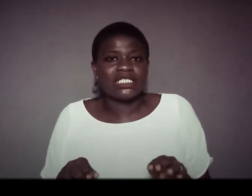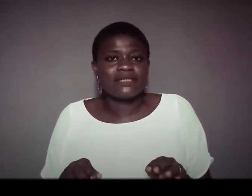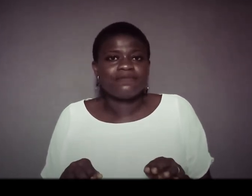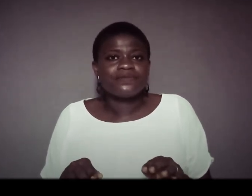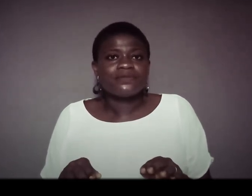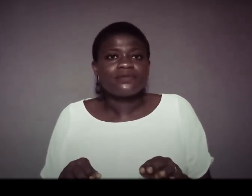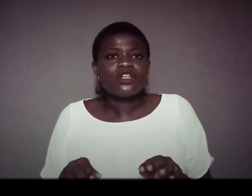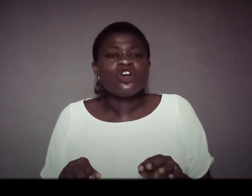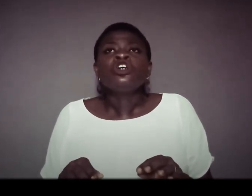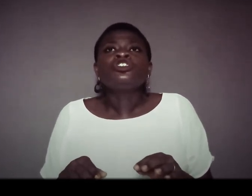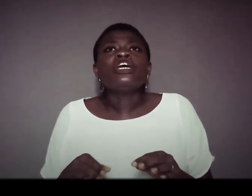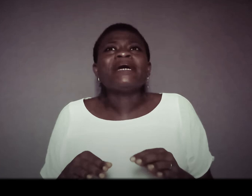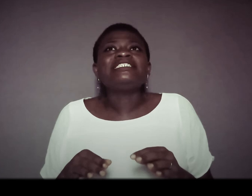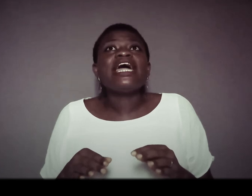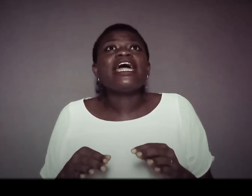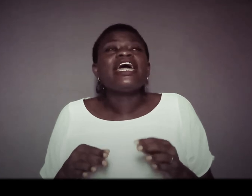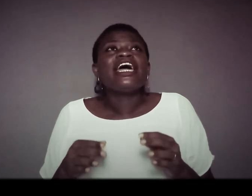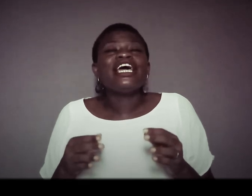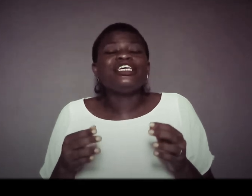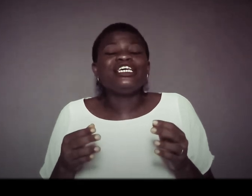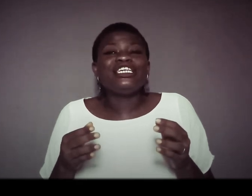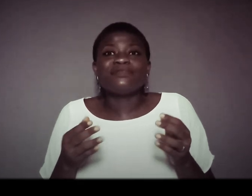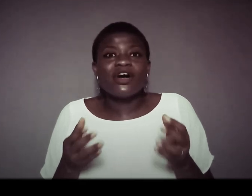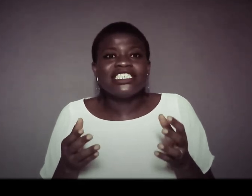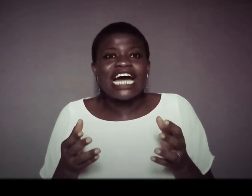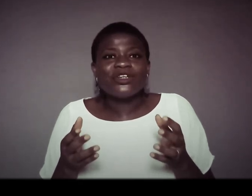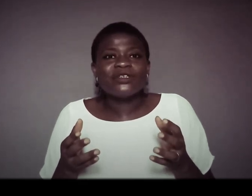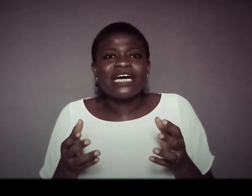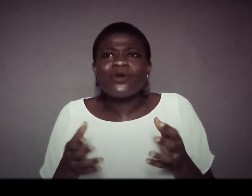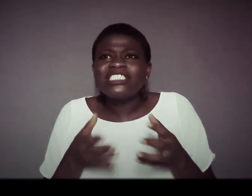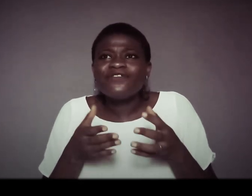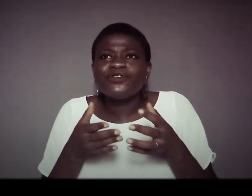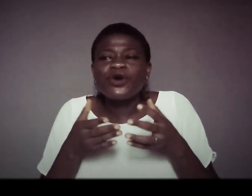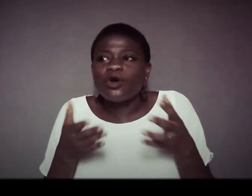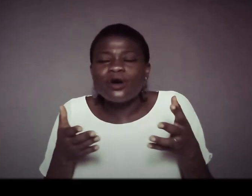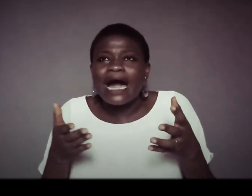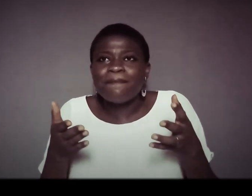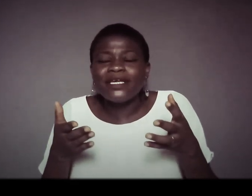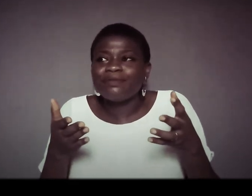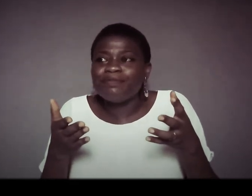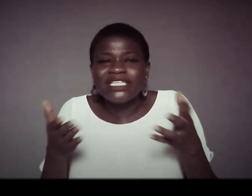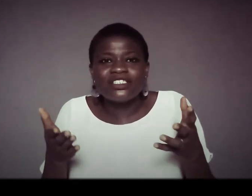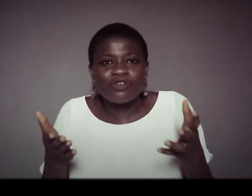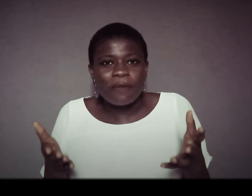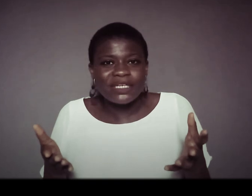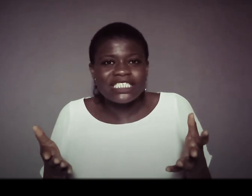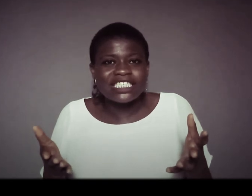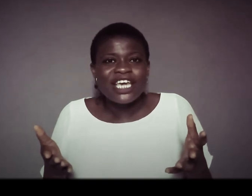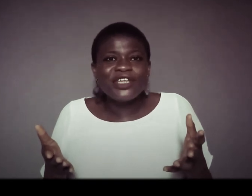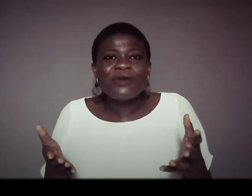so you might say it's money and all that what if you go and meet the wrong person you know